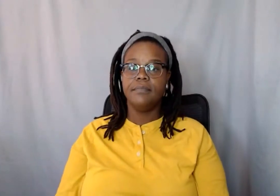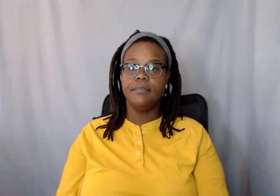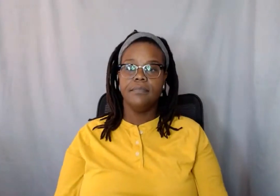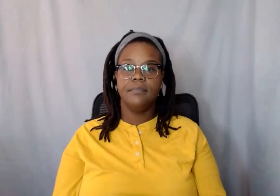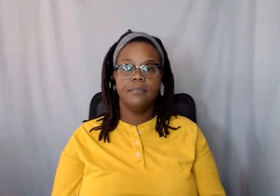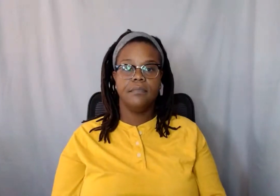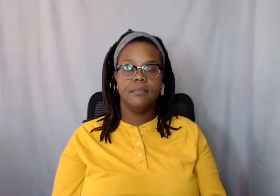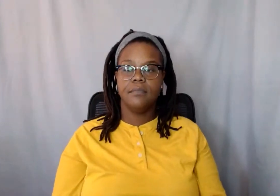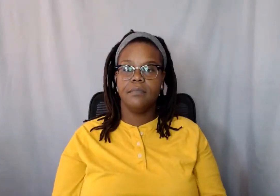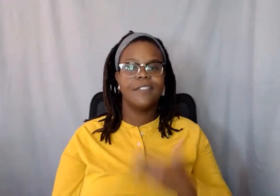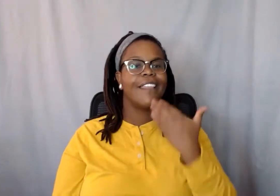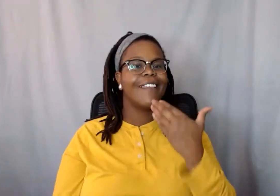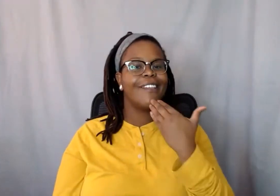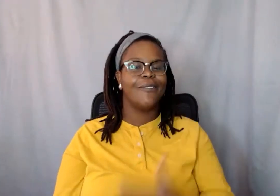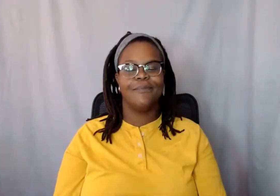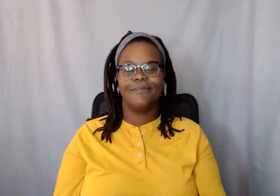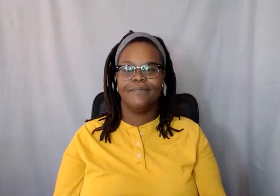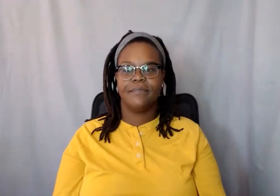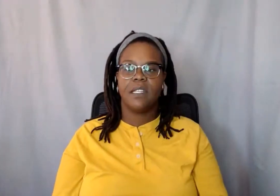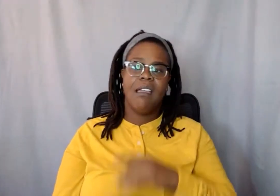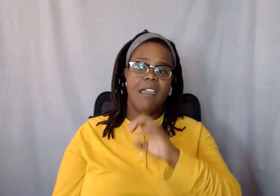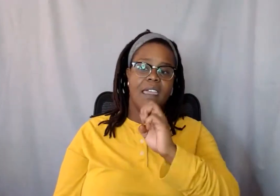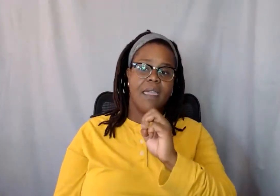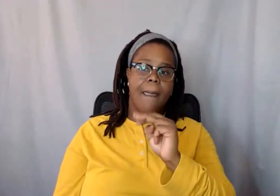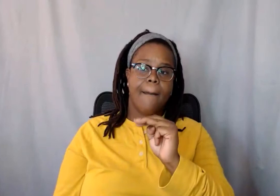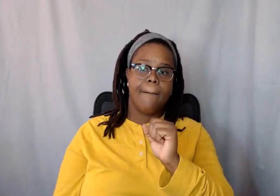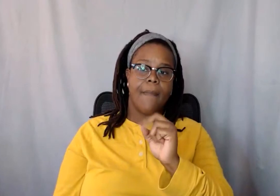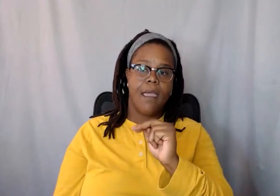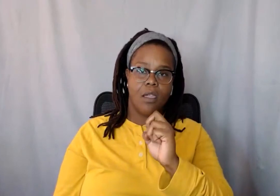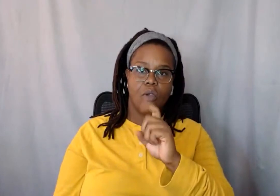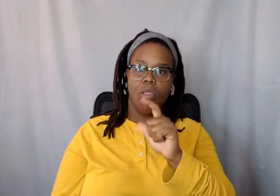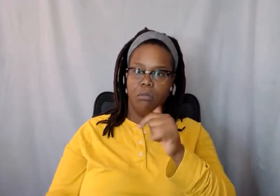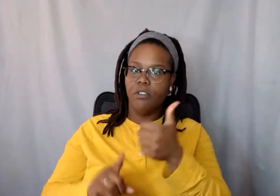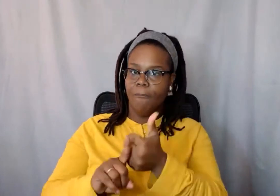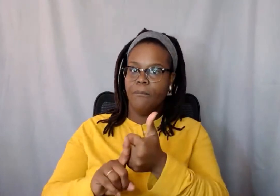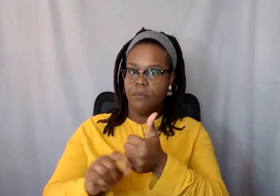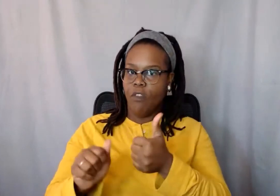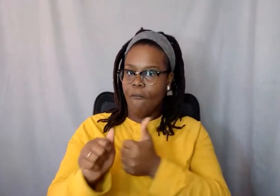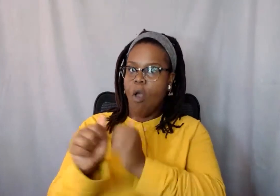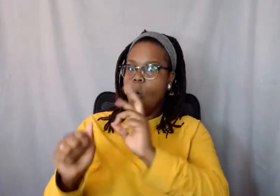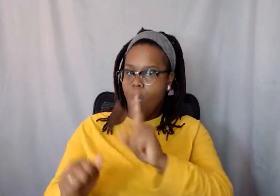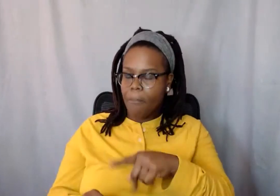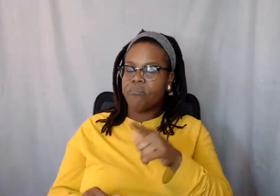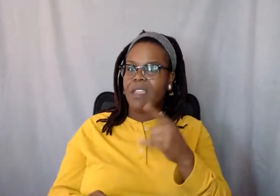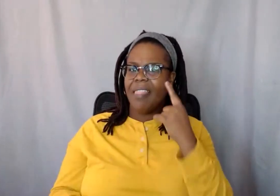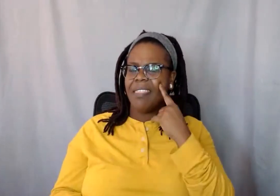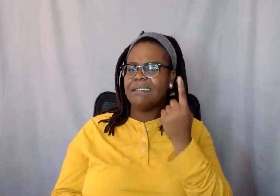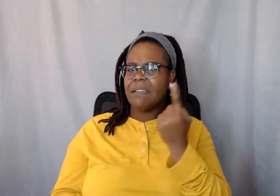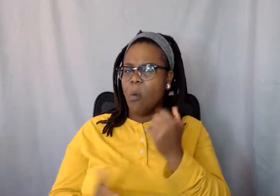Thank you. I think actually, to go off on that point, I first, I think something that will help students be able